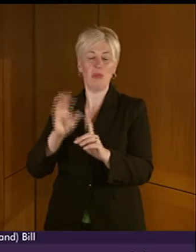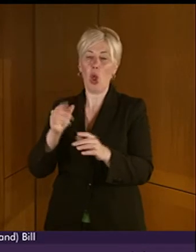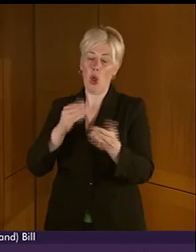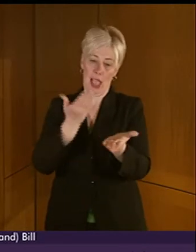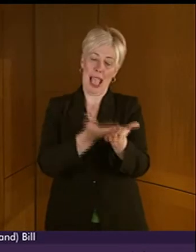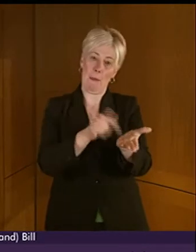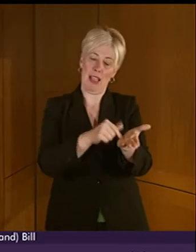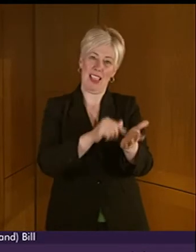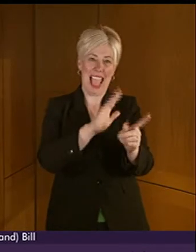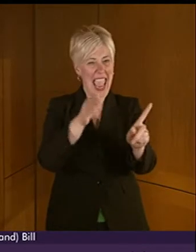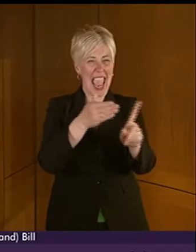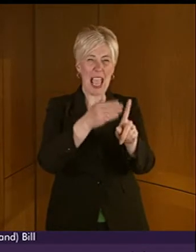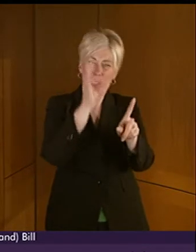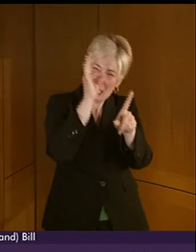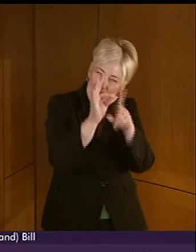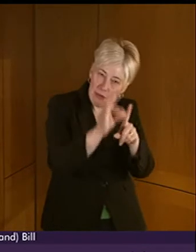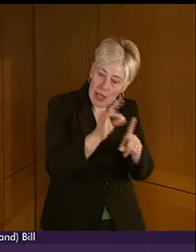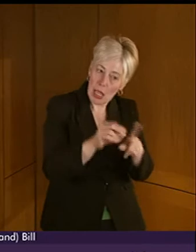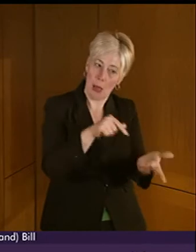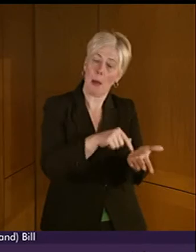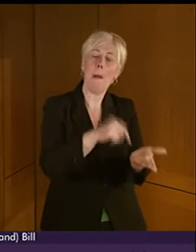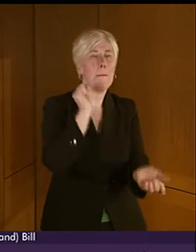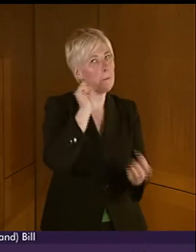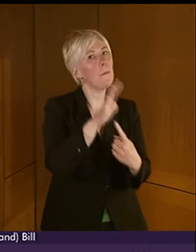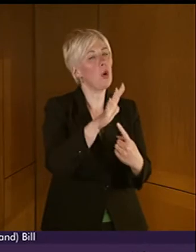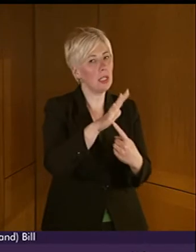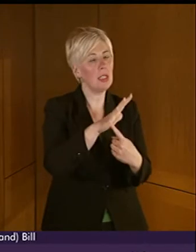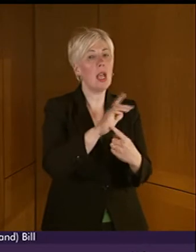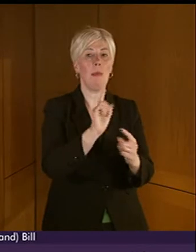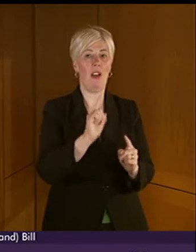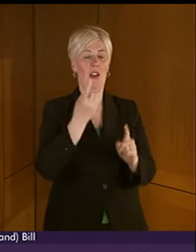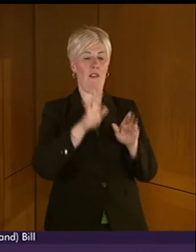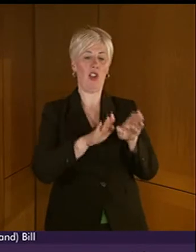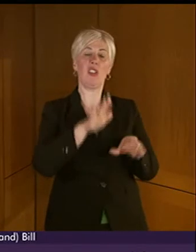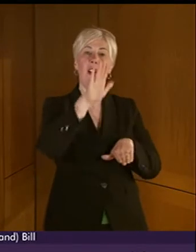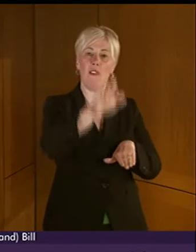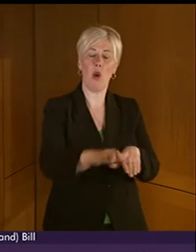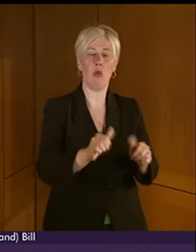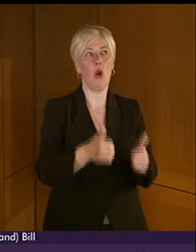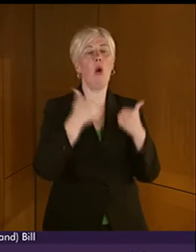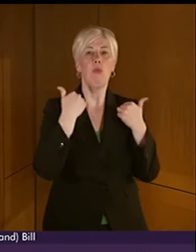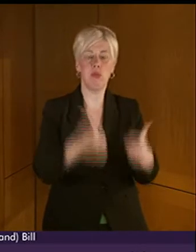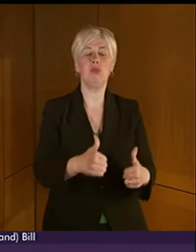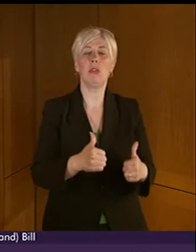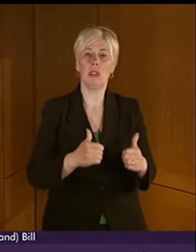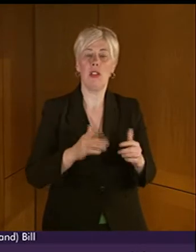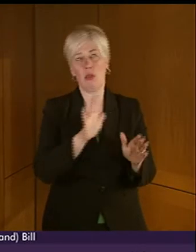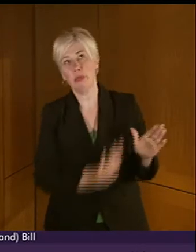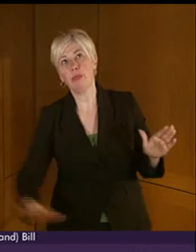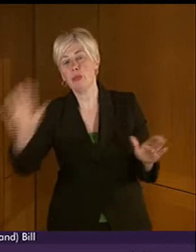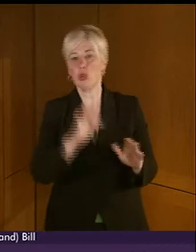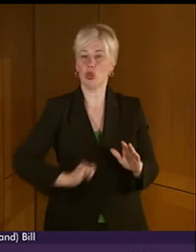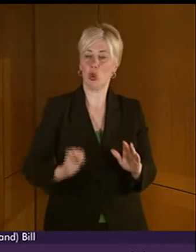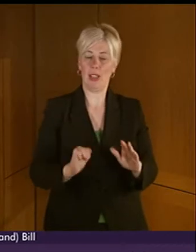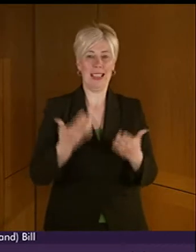Nonetheless, it is an important bill and one that will be a substantial step forward for BSL users across Scotland. The current